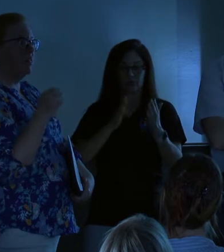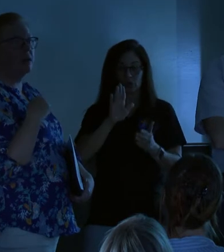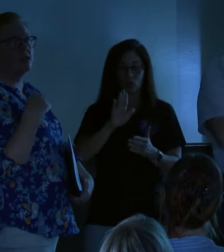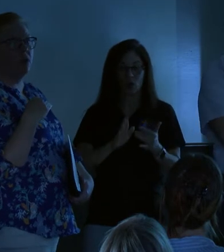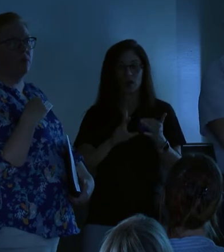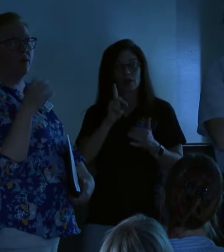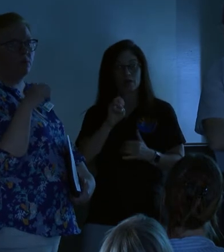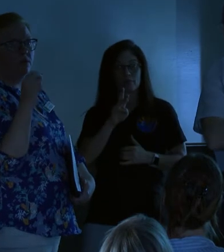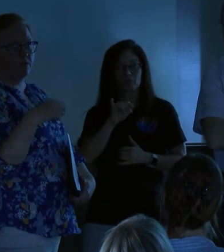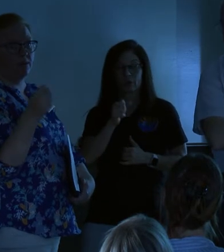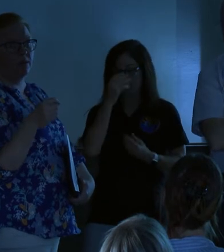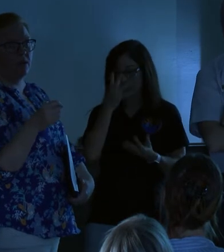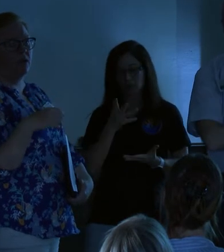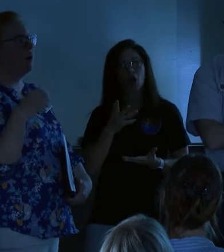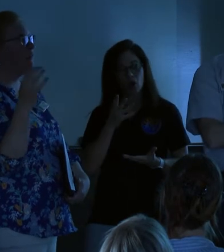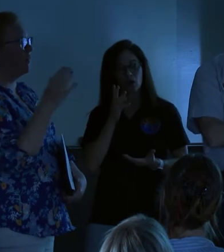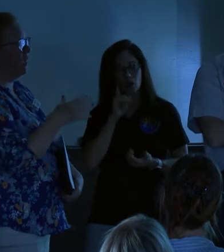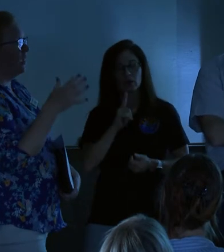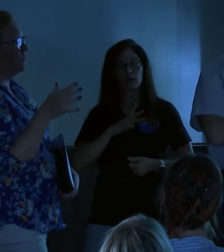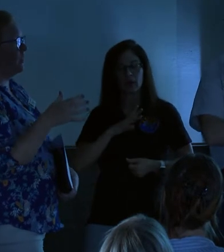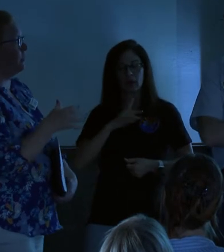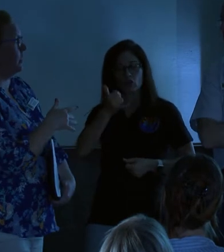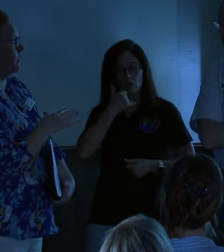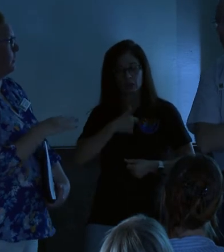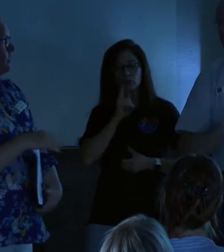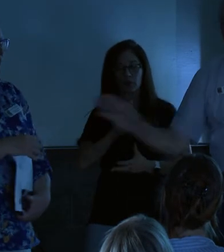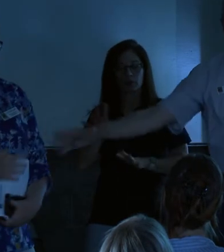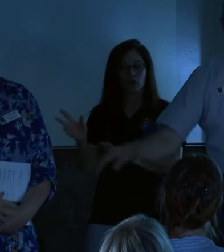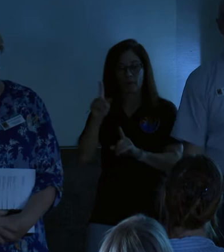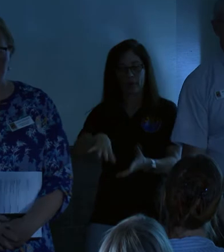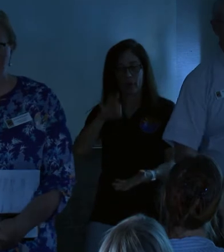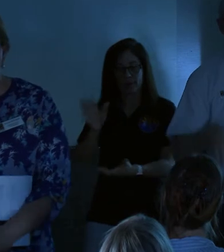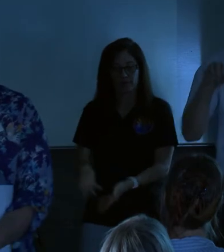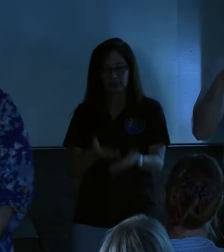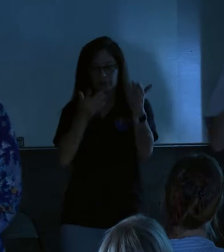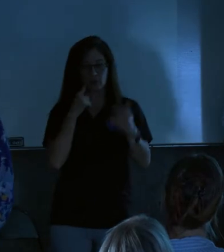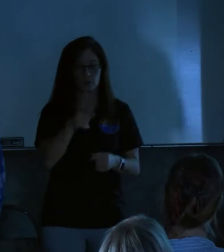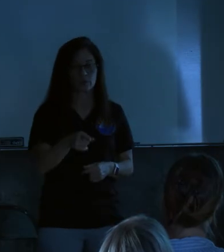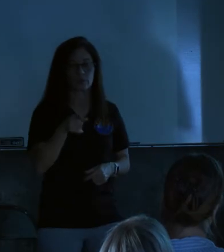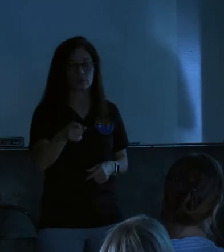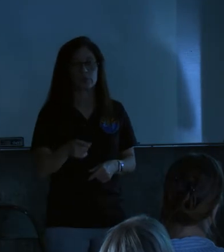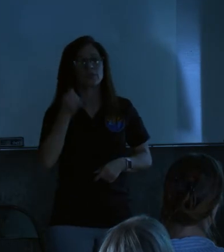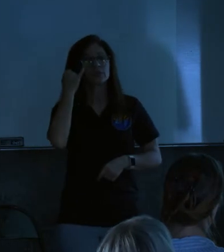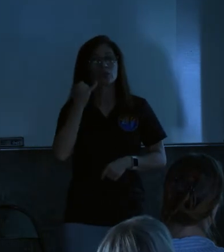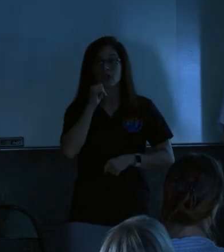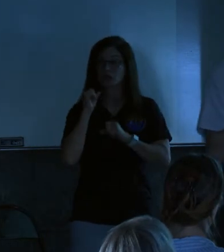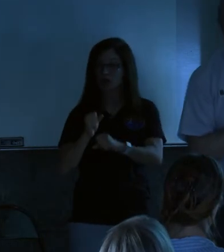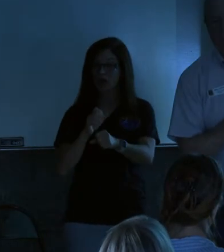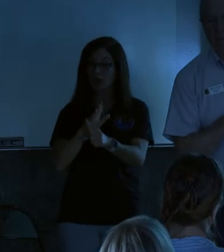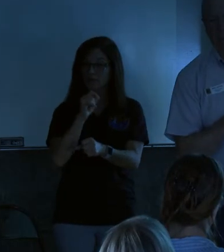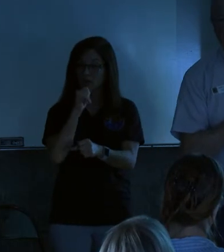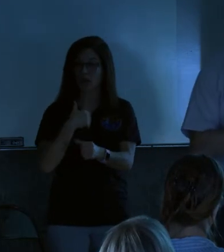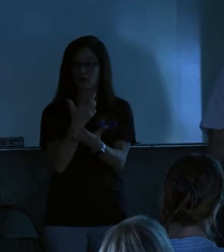let us know and we'll confirm that we're going to haul it off and we'll map that out in an efficient way. And what if you're not strong enough or don't have